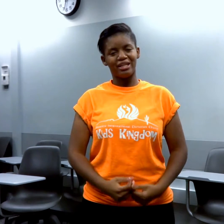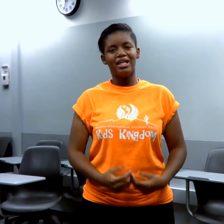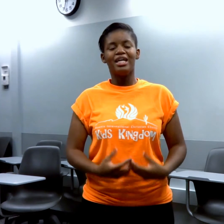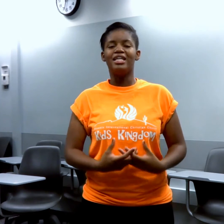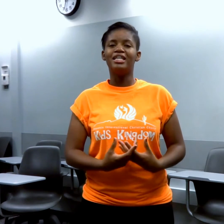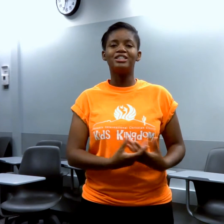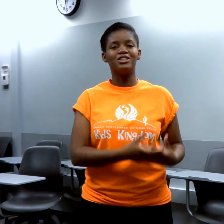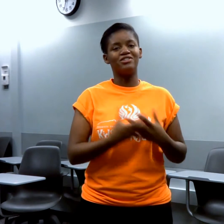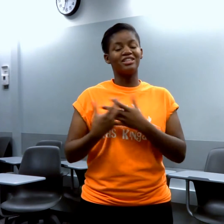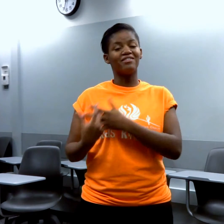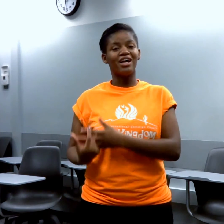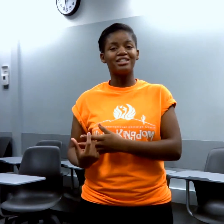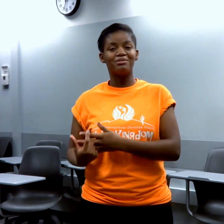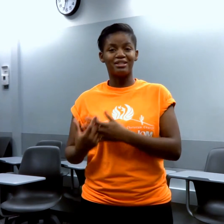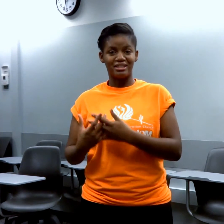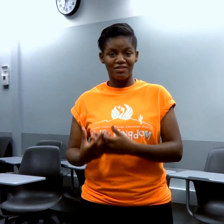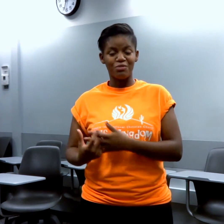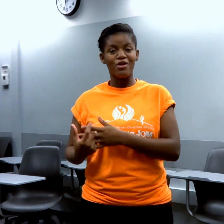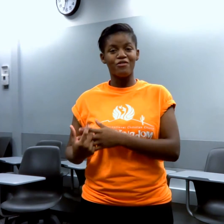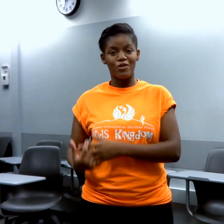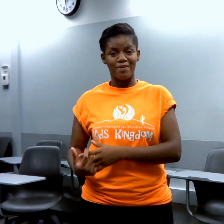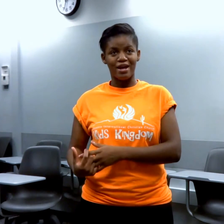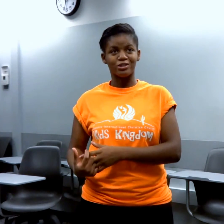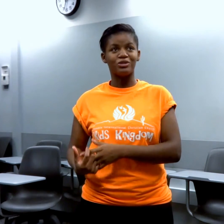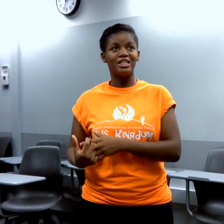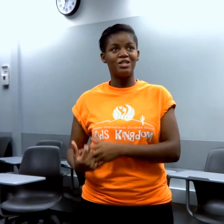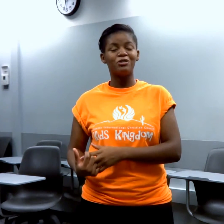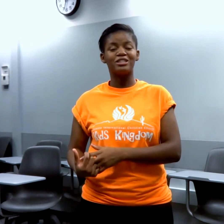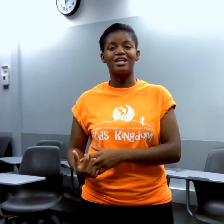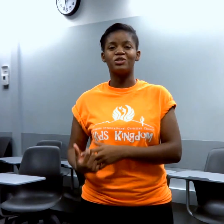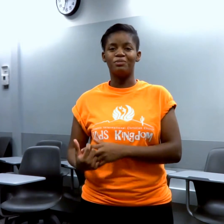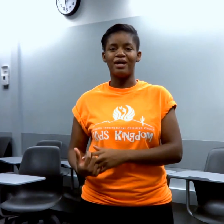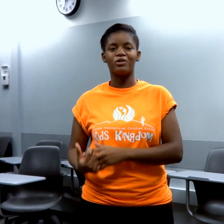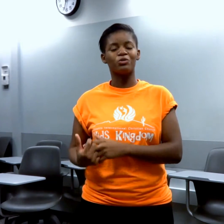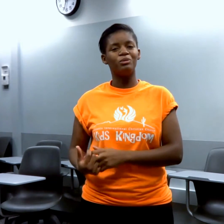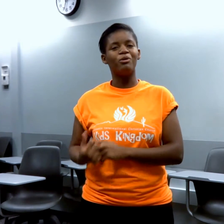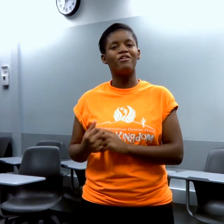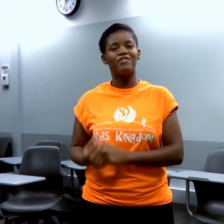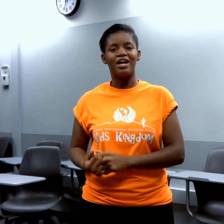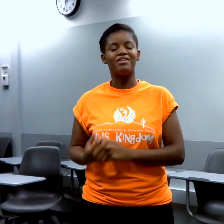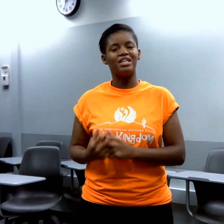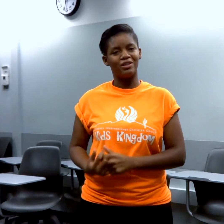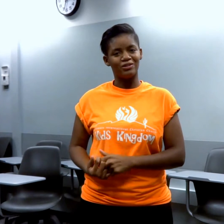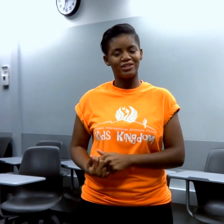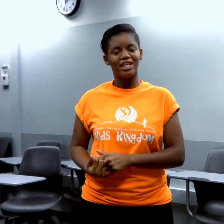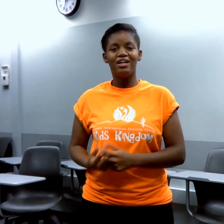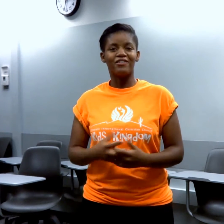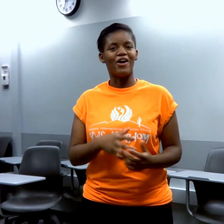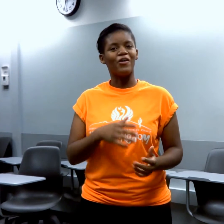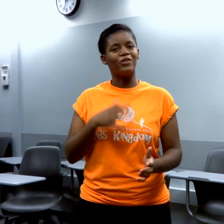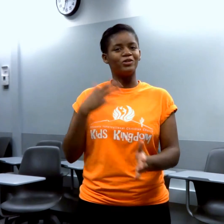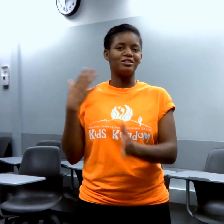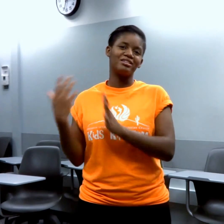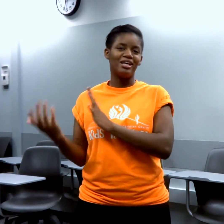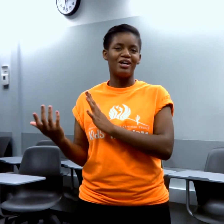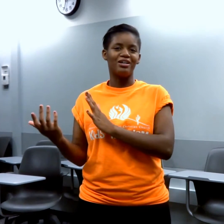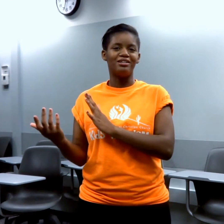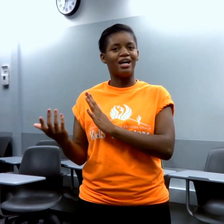In this juice piece, I've lost about 7.4 pounds, which equals that to about 3.5 kilos, for all those non